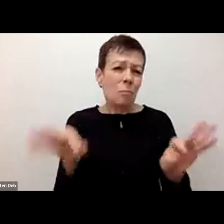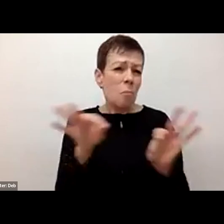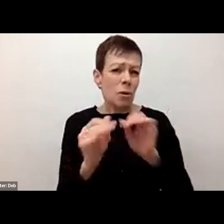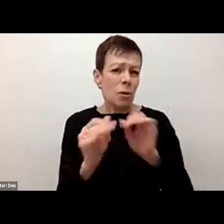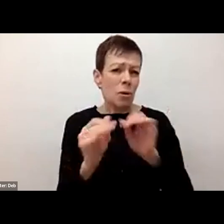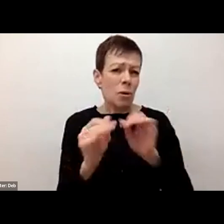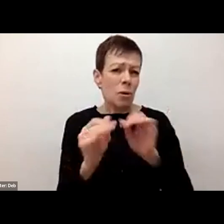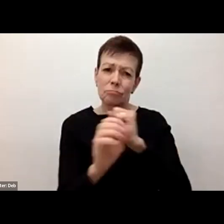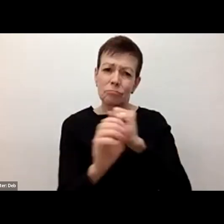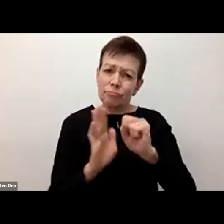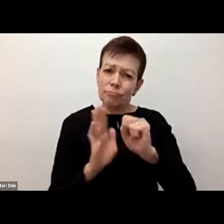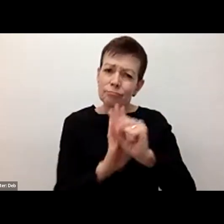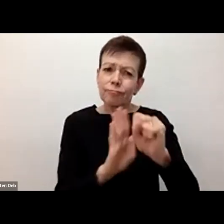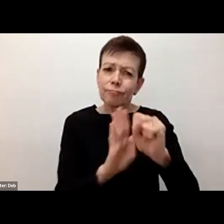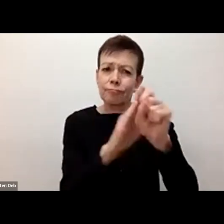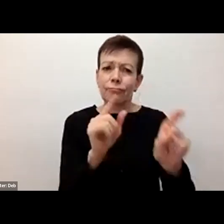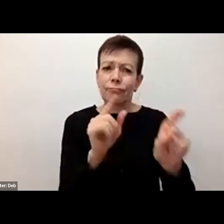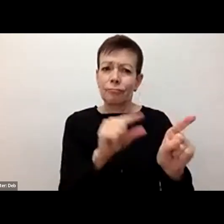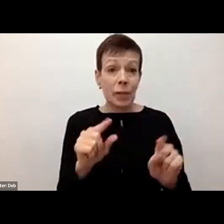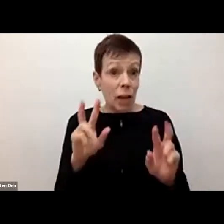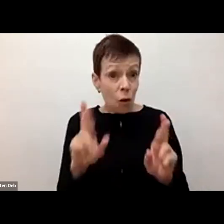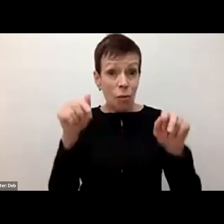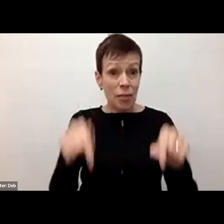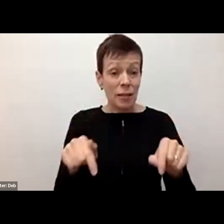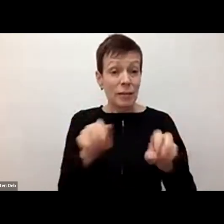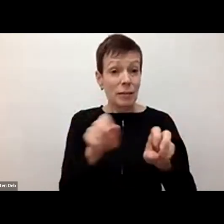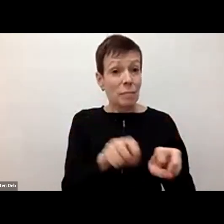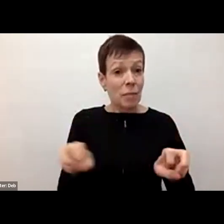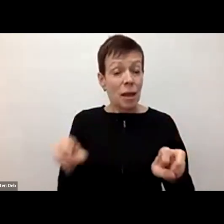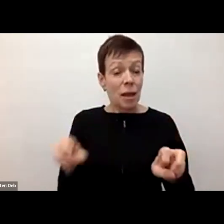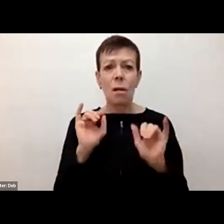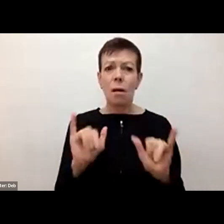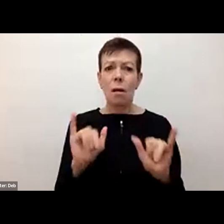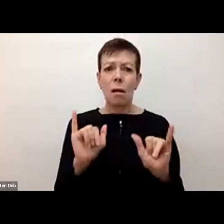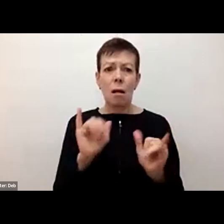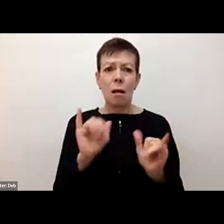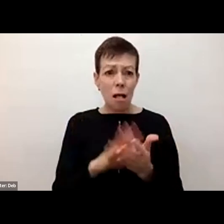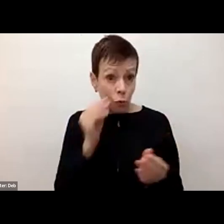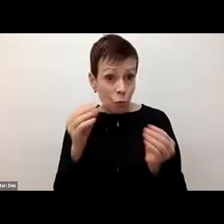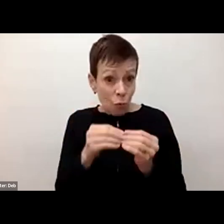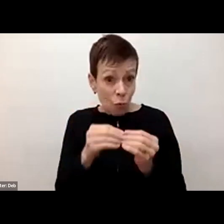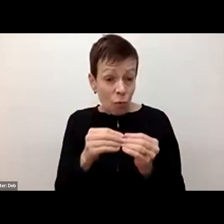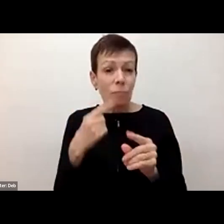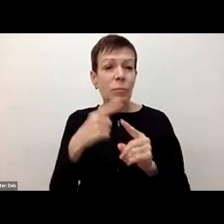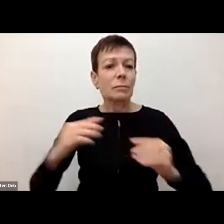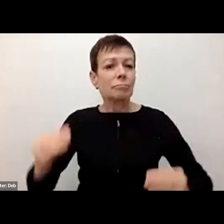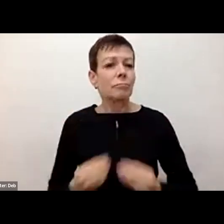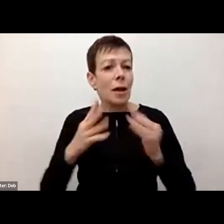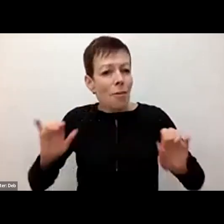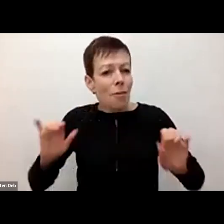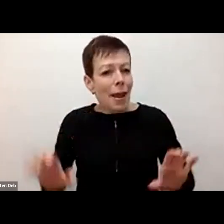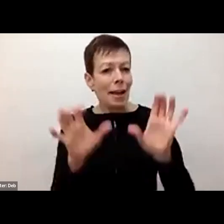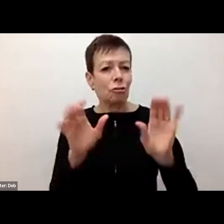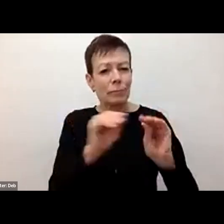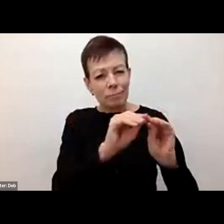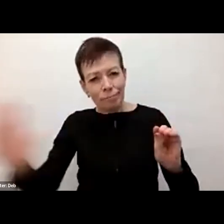opportunity for you to learn more and inspire action within our communities across the country. To begin, I would like to invite